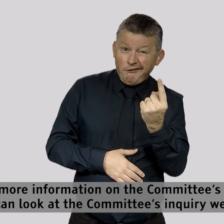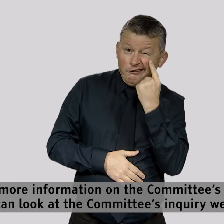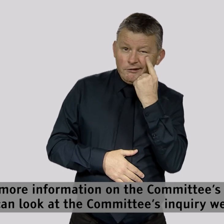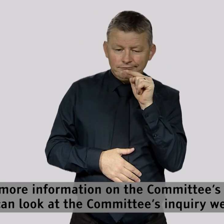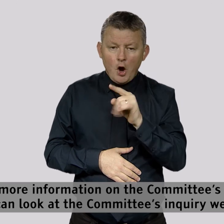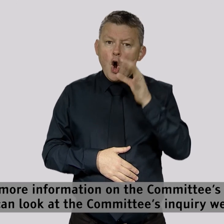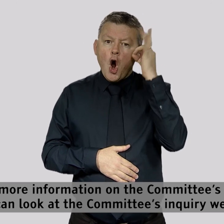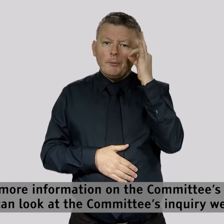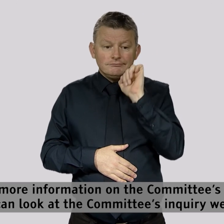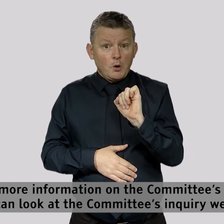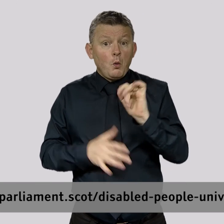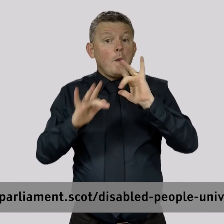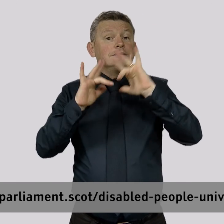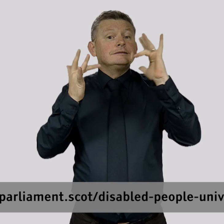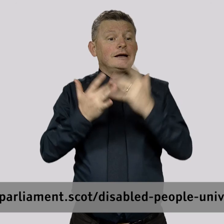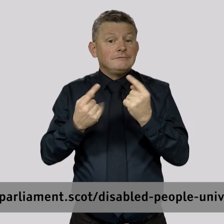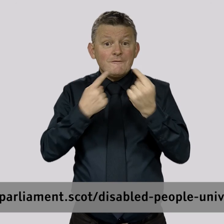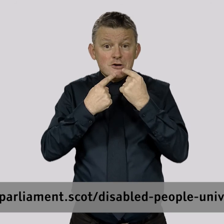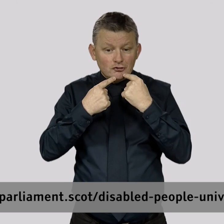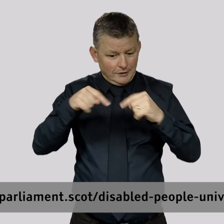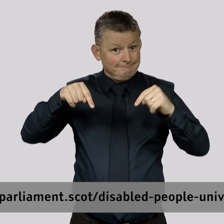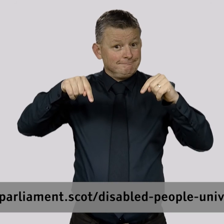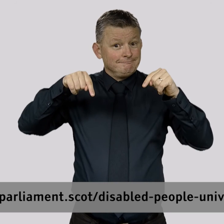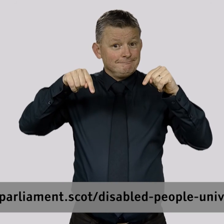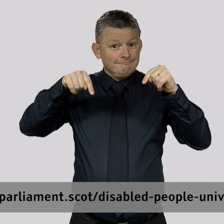Inquiry webpage www.parliament.scot